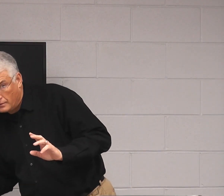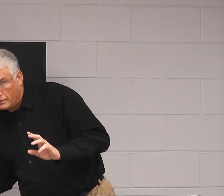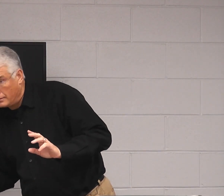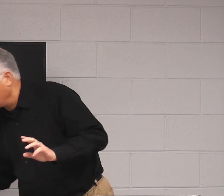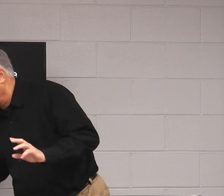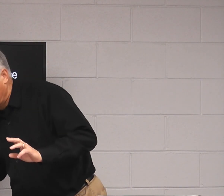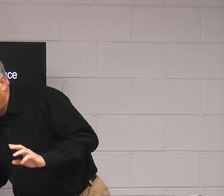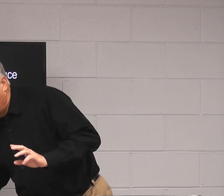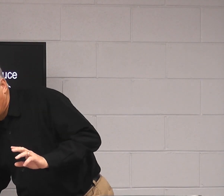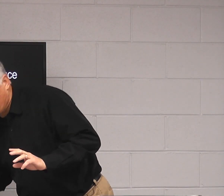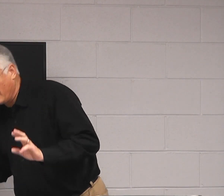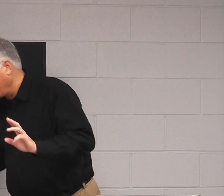Are ready?